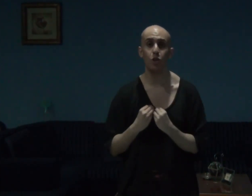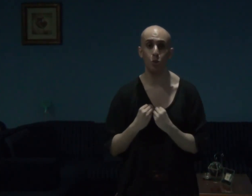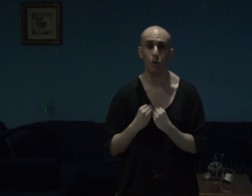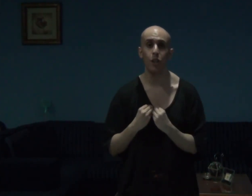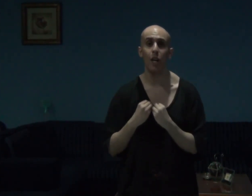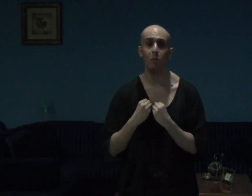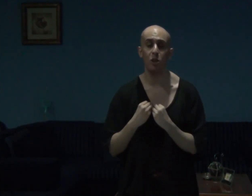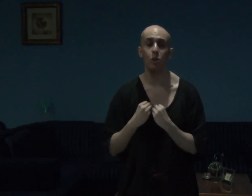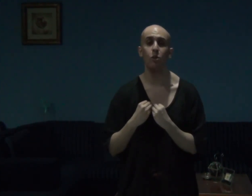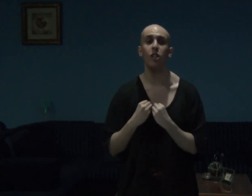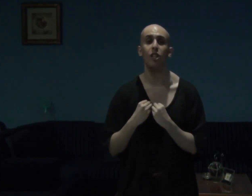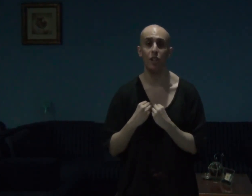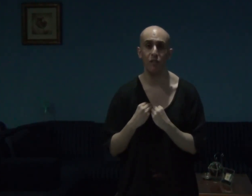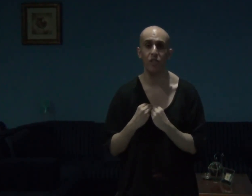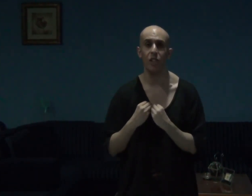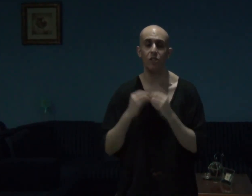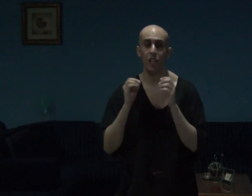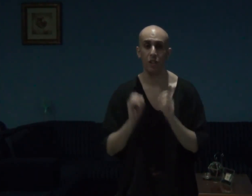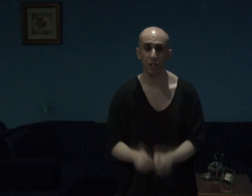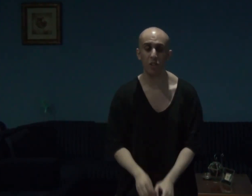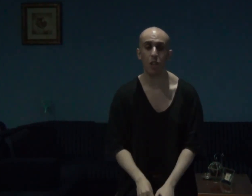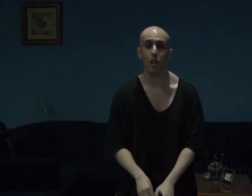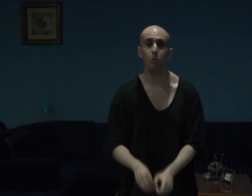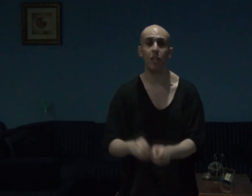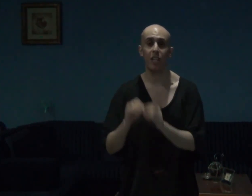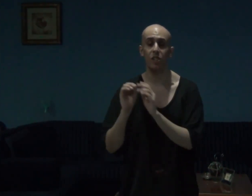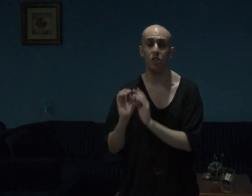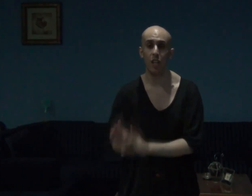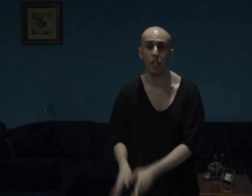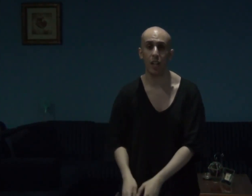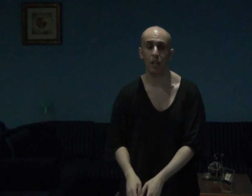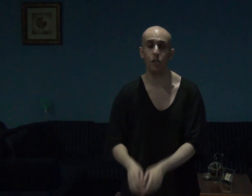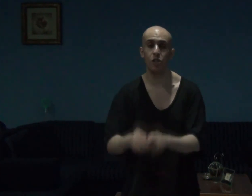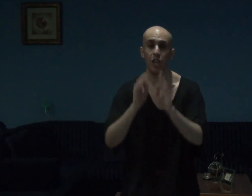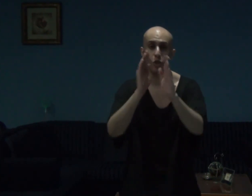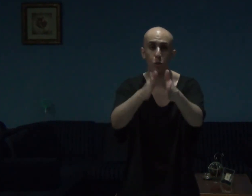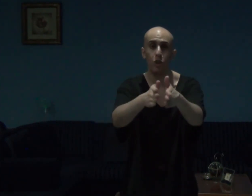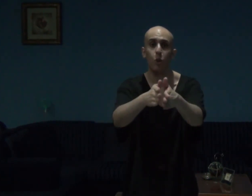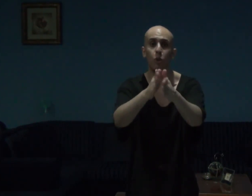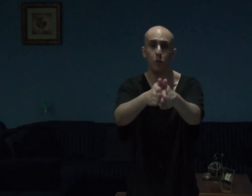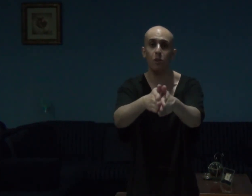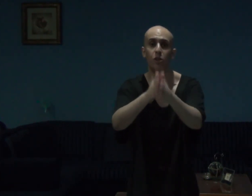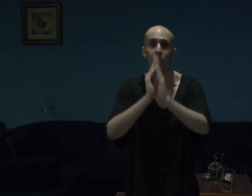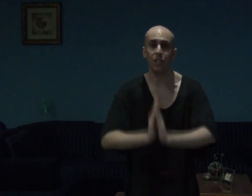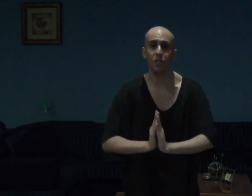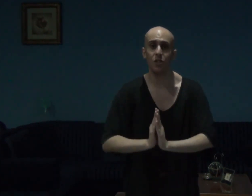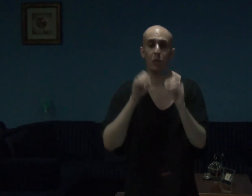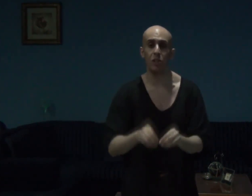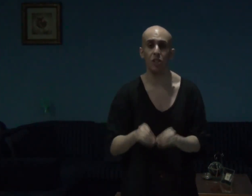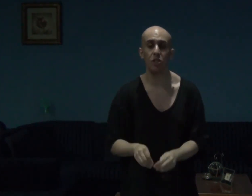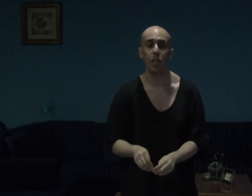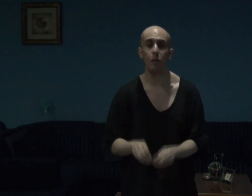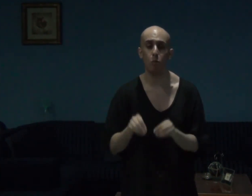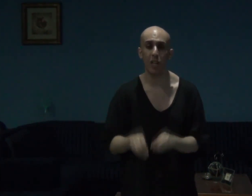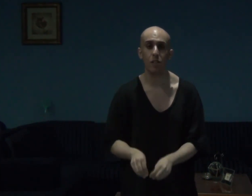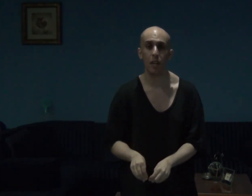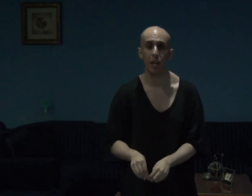truly, absolutely loved it, and this game, guys and gals, and you can quote me on this, but this game, right now,